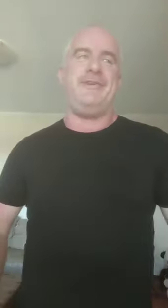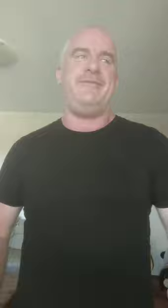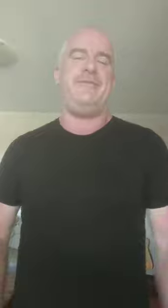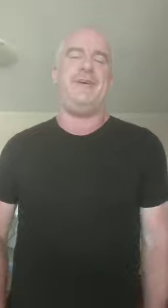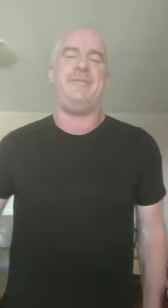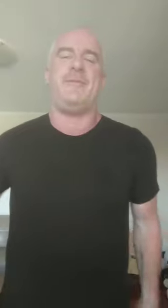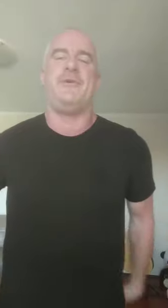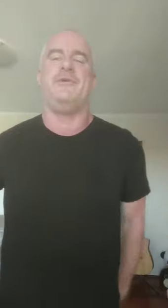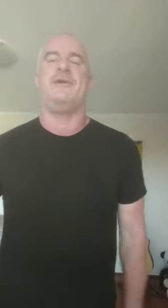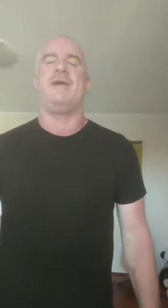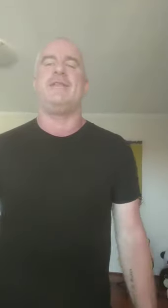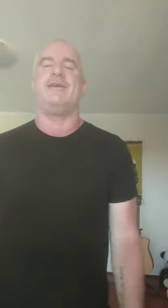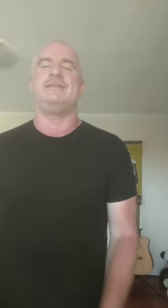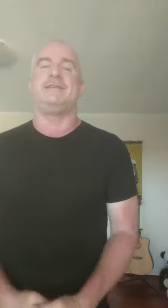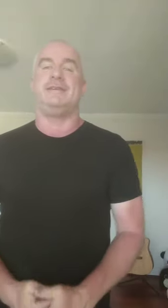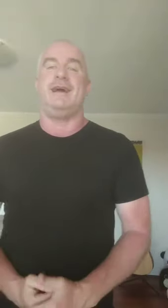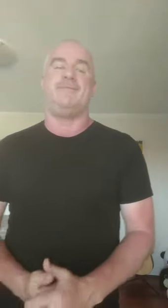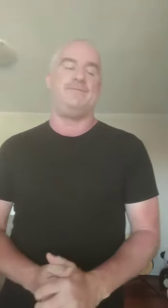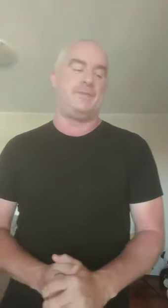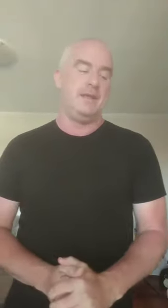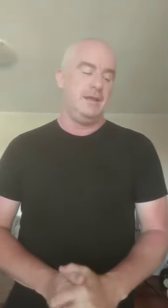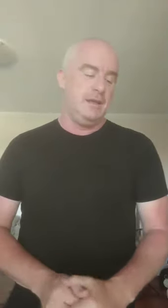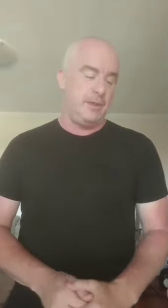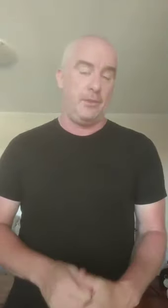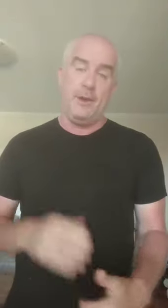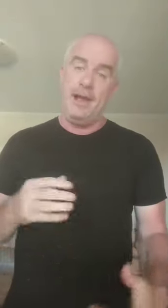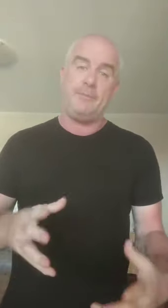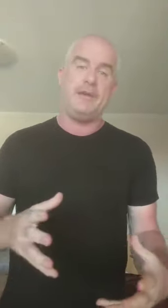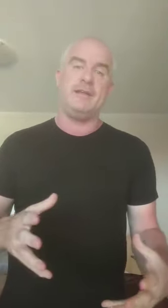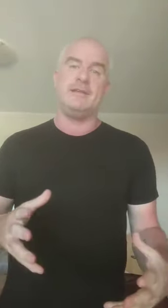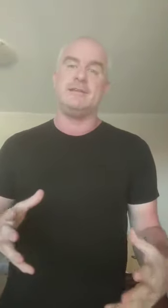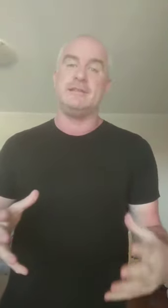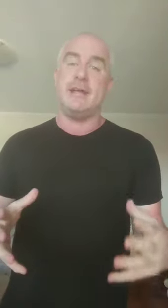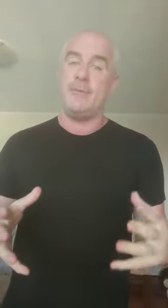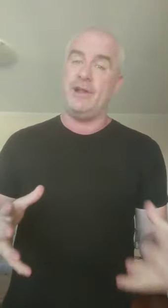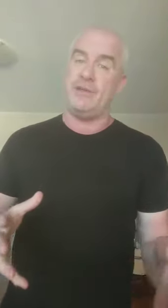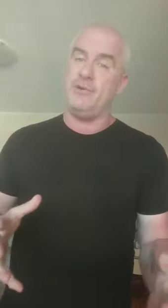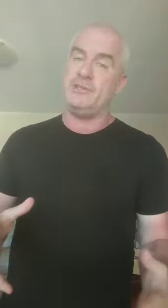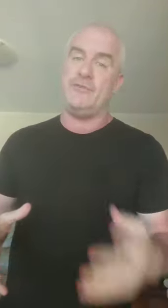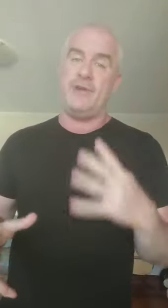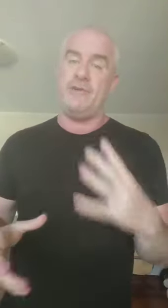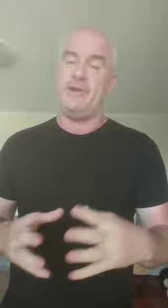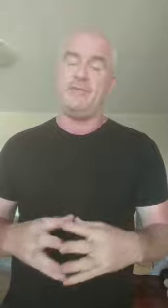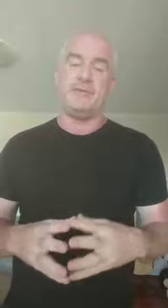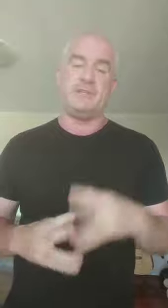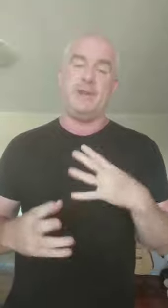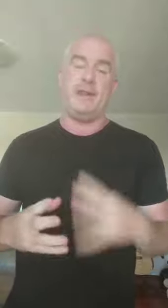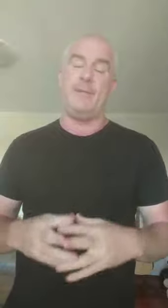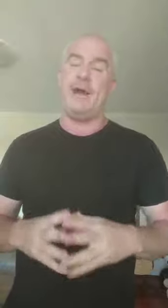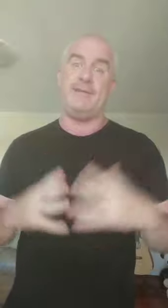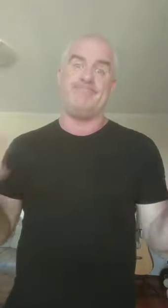if I find people who are one of those, people who aren't bringing to the table anything positive or aren't reinforcing meaning in a way, then